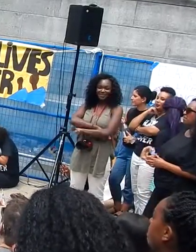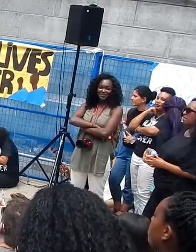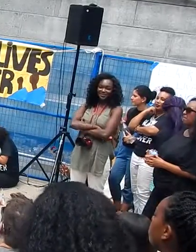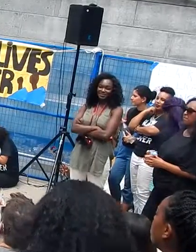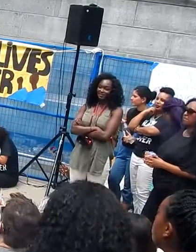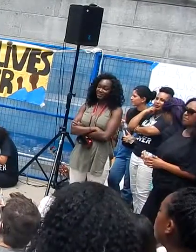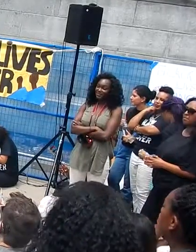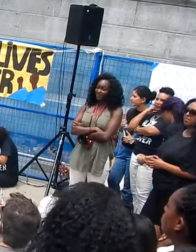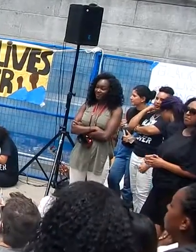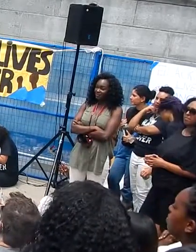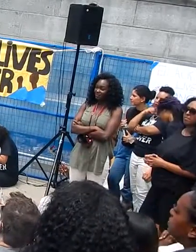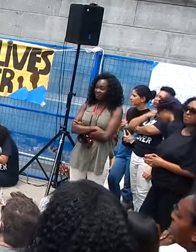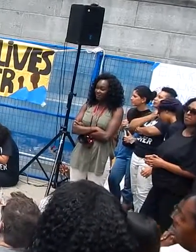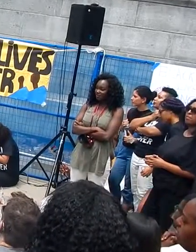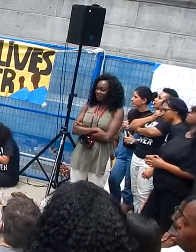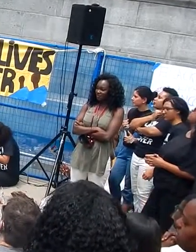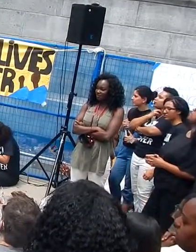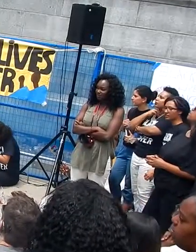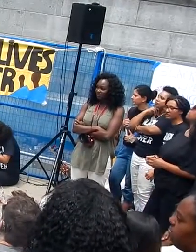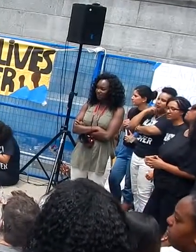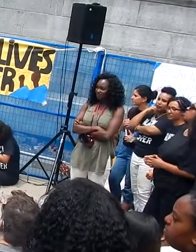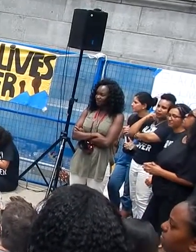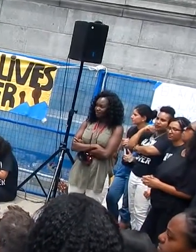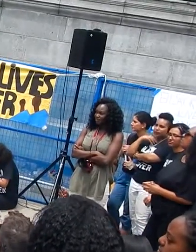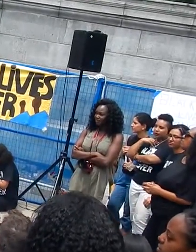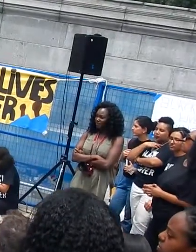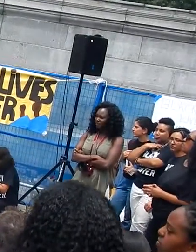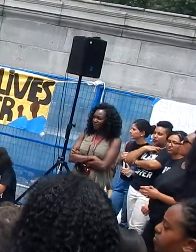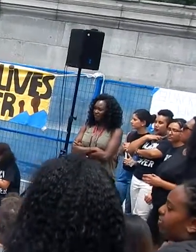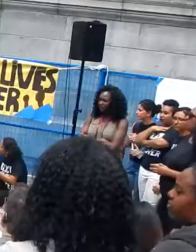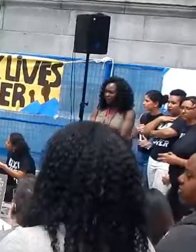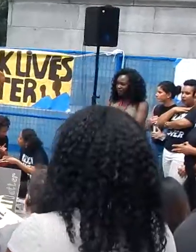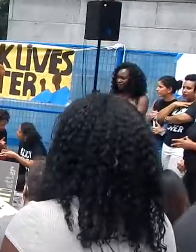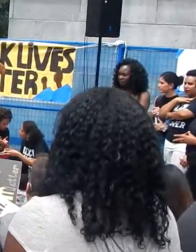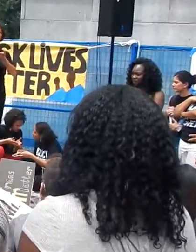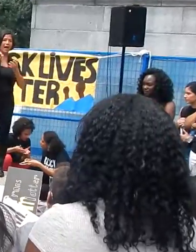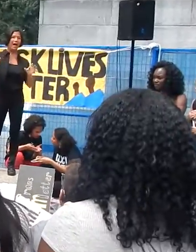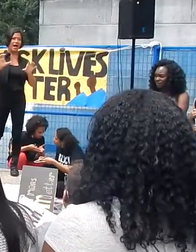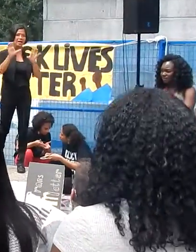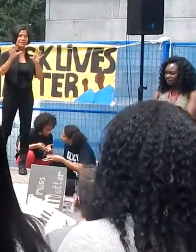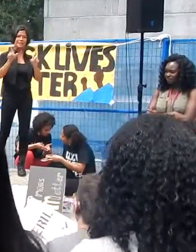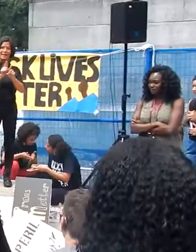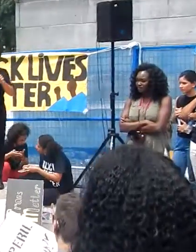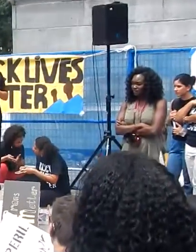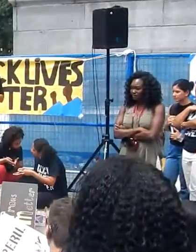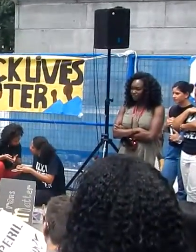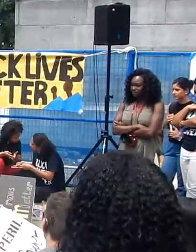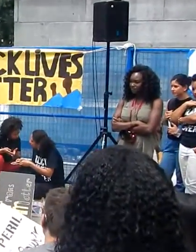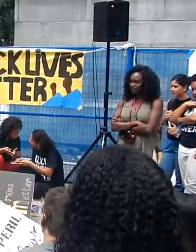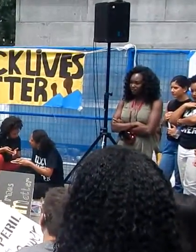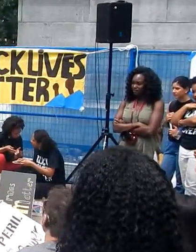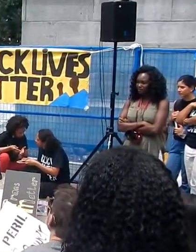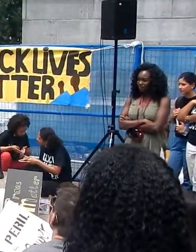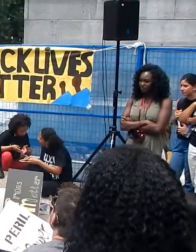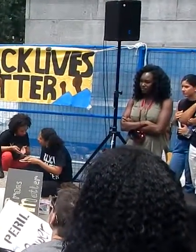black solidarity, to death action, like a really tribe, when we are under attack.